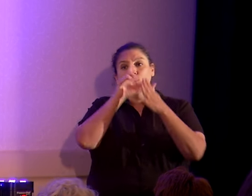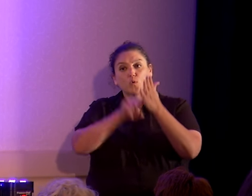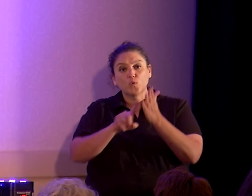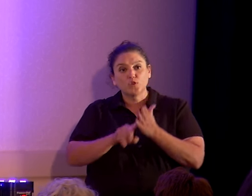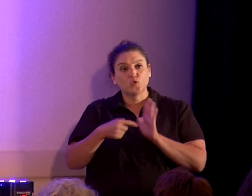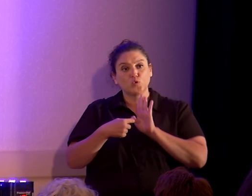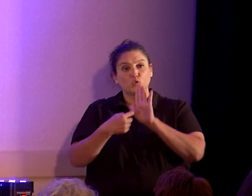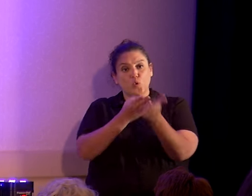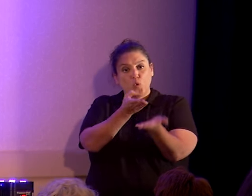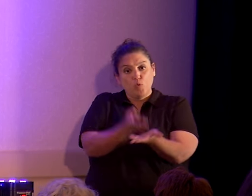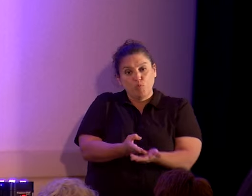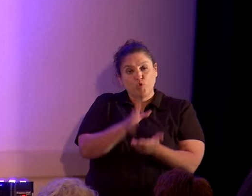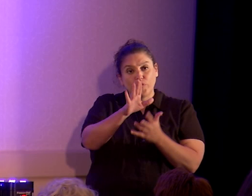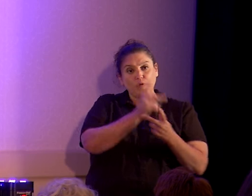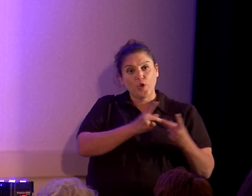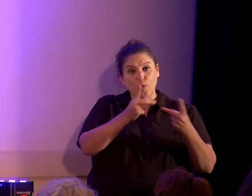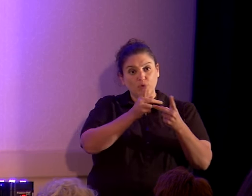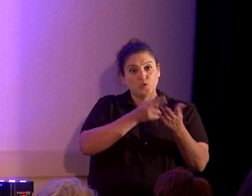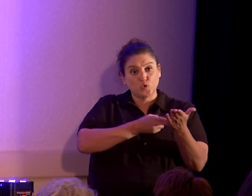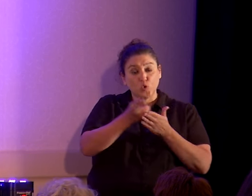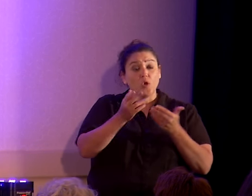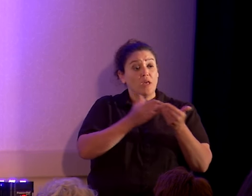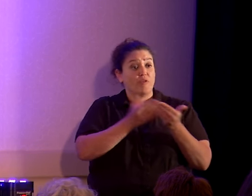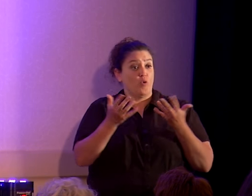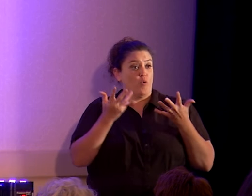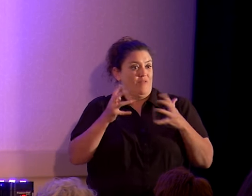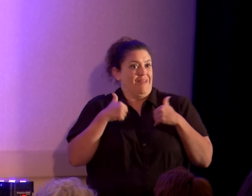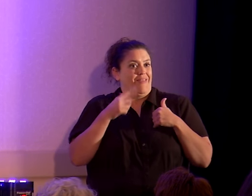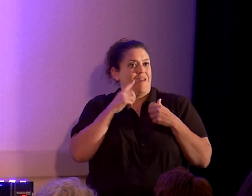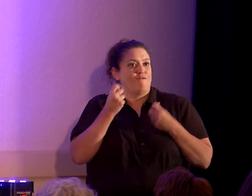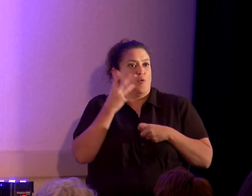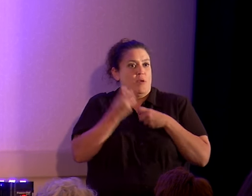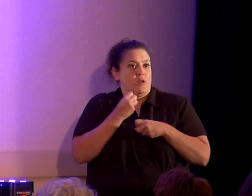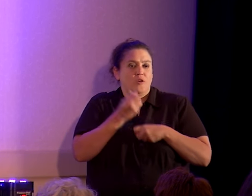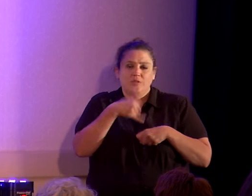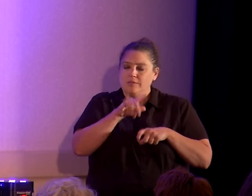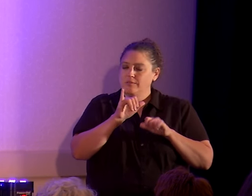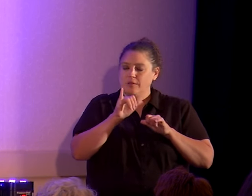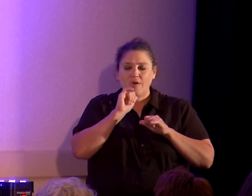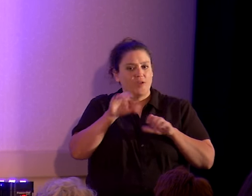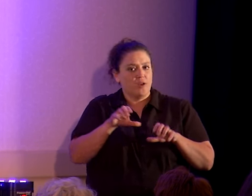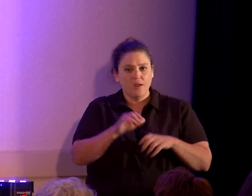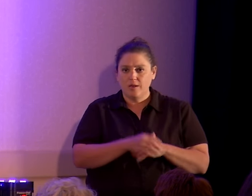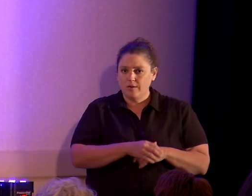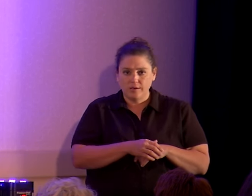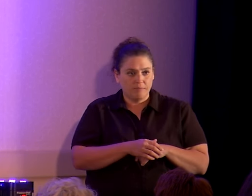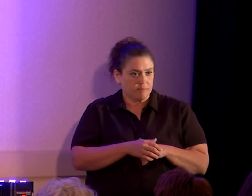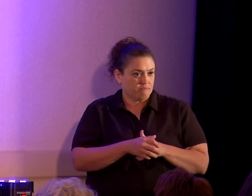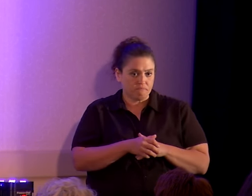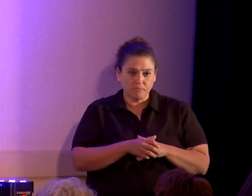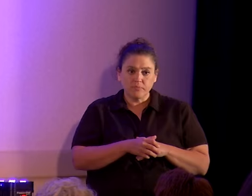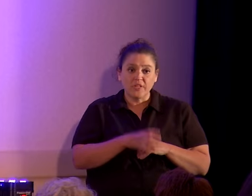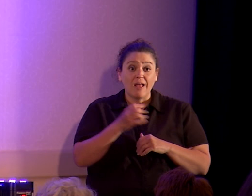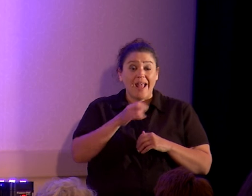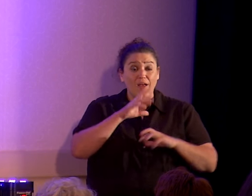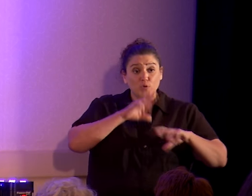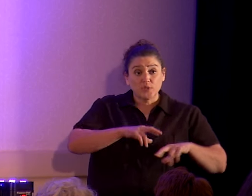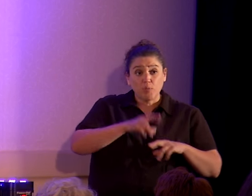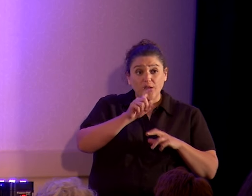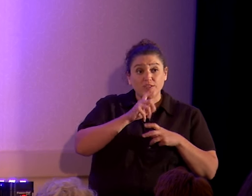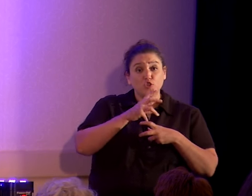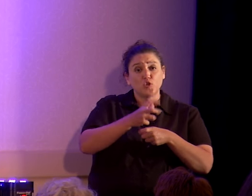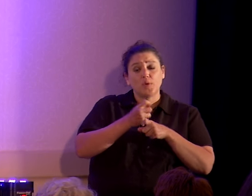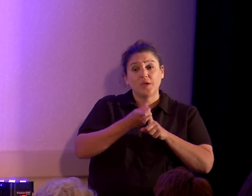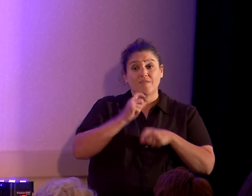their position is true. And even though this has been around for many, many years, they still haven't done it. And the response that they should be getting